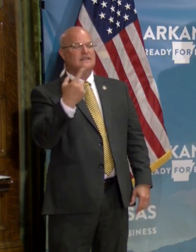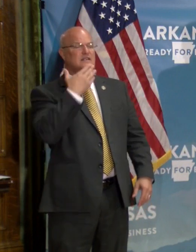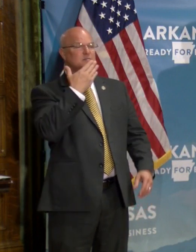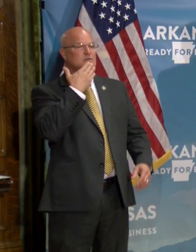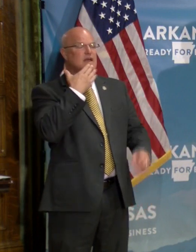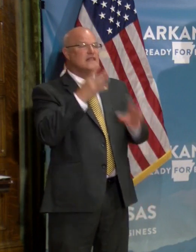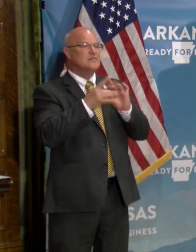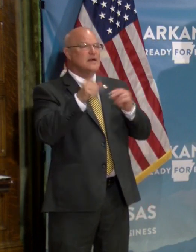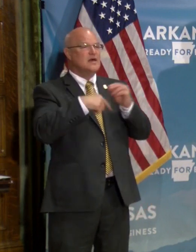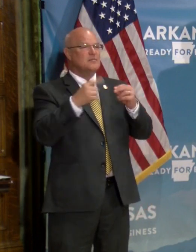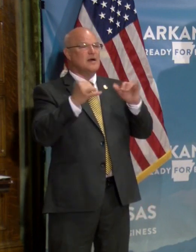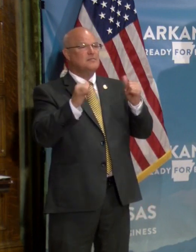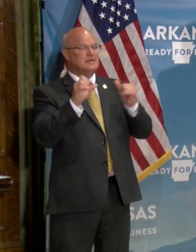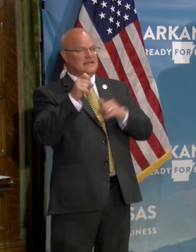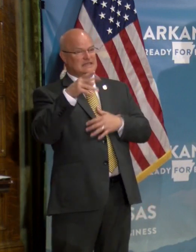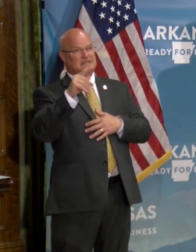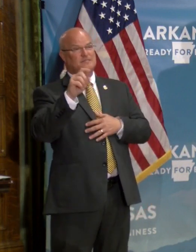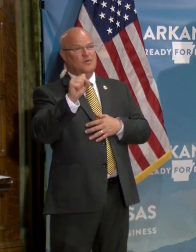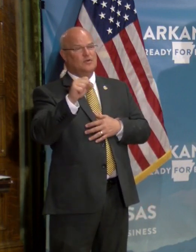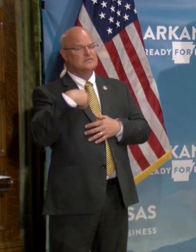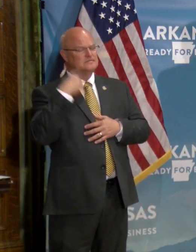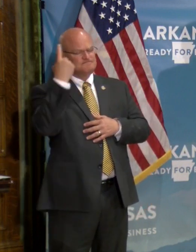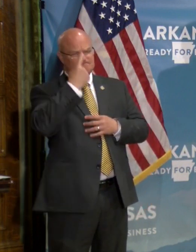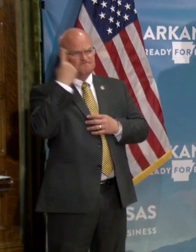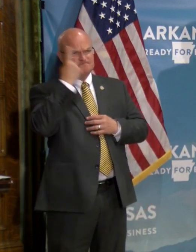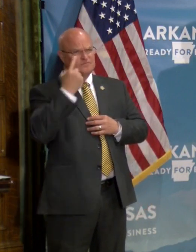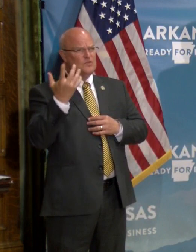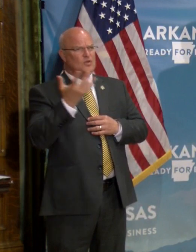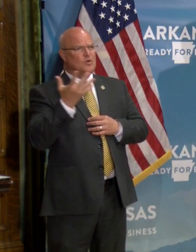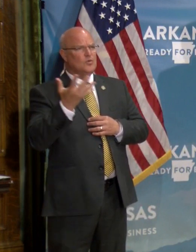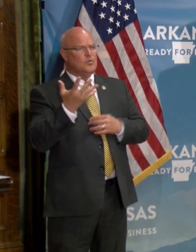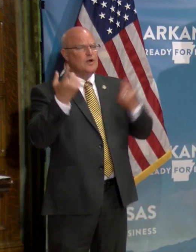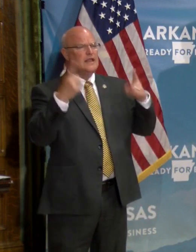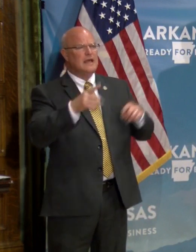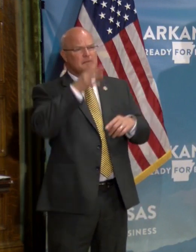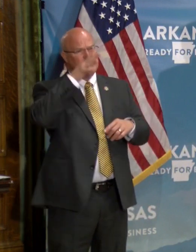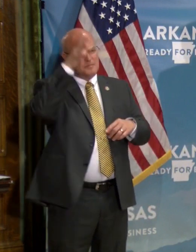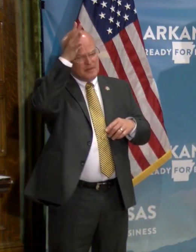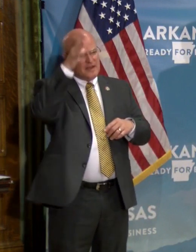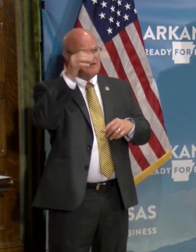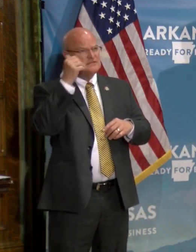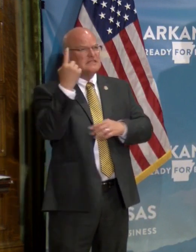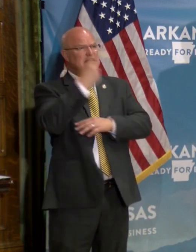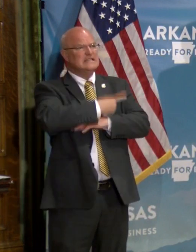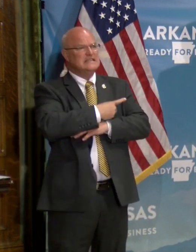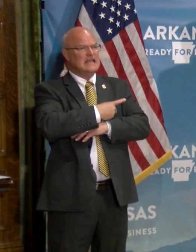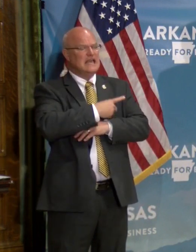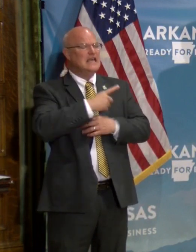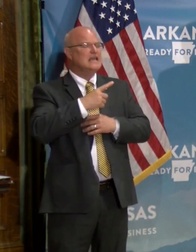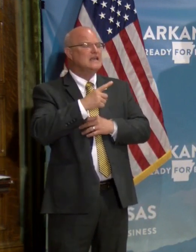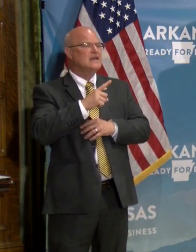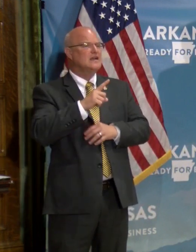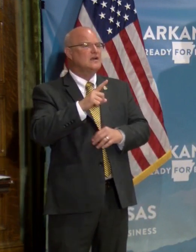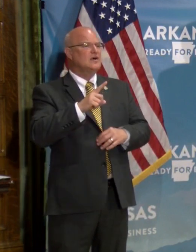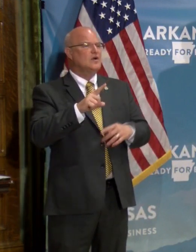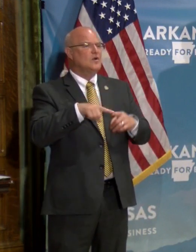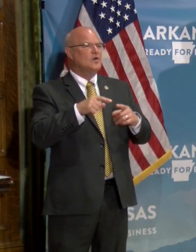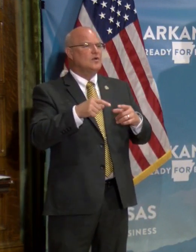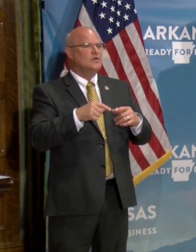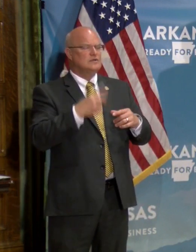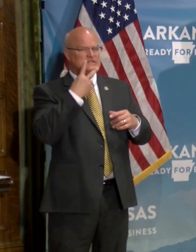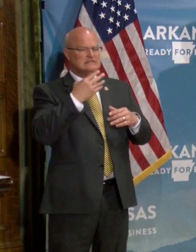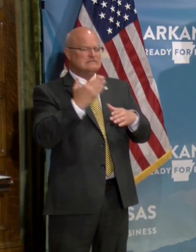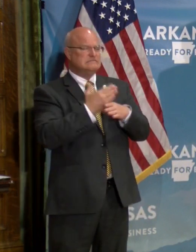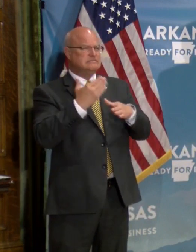I appreciate the message about playing sports, uh, but I'm wondering what's your message to parents on a day when you've released a lot of, uh, disturbing